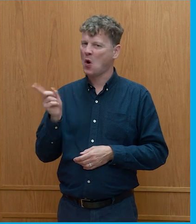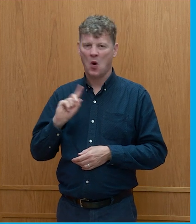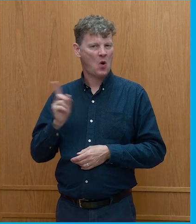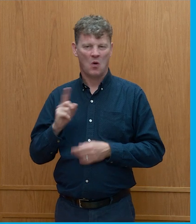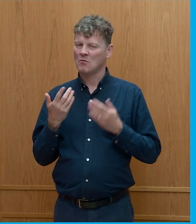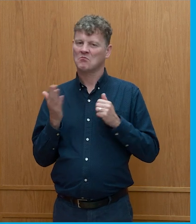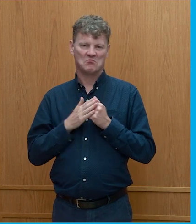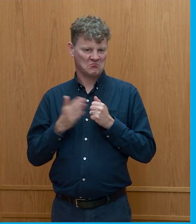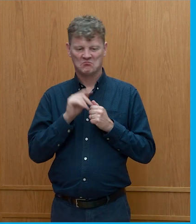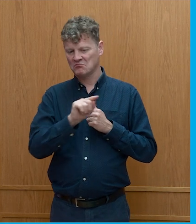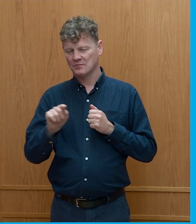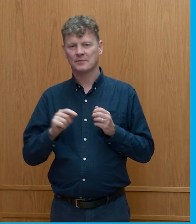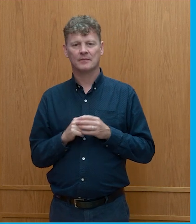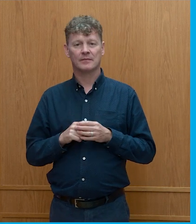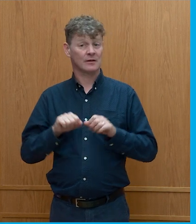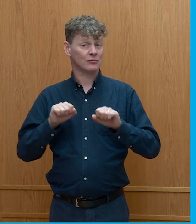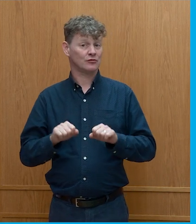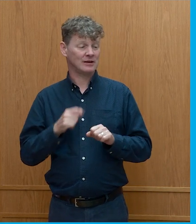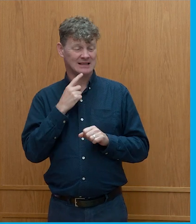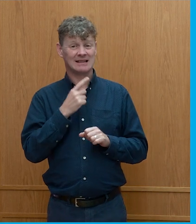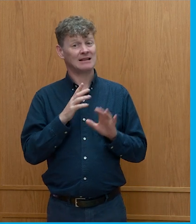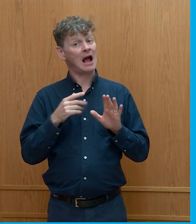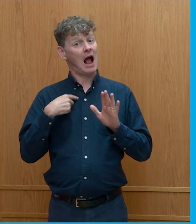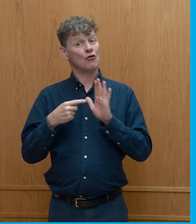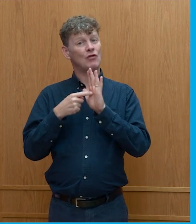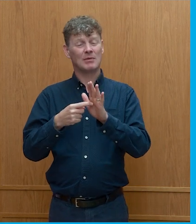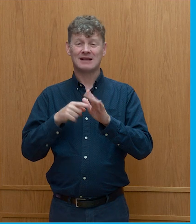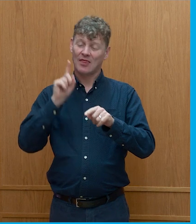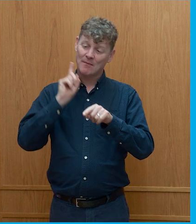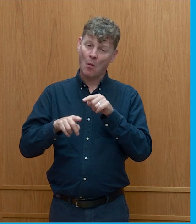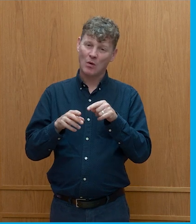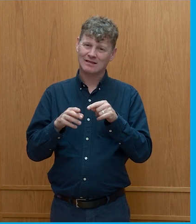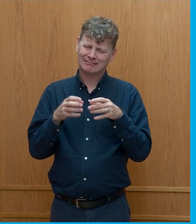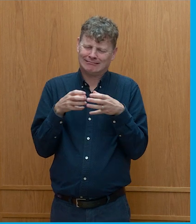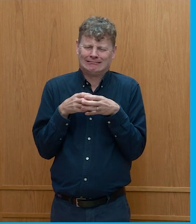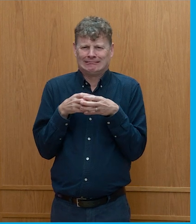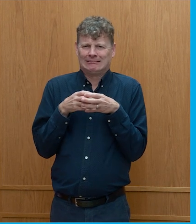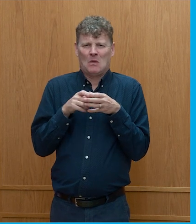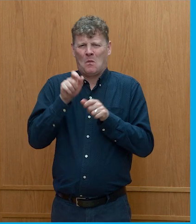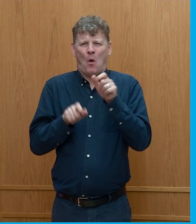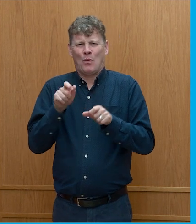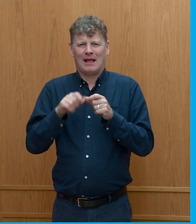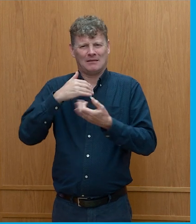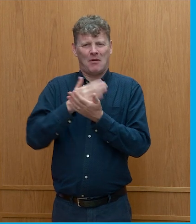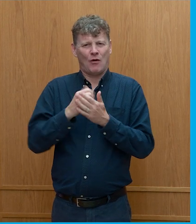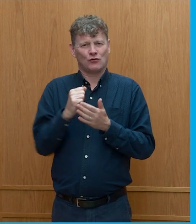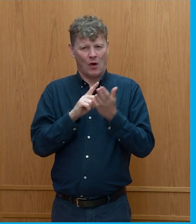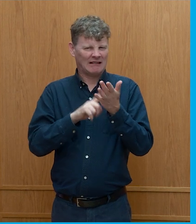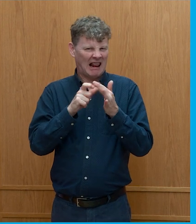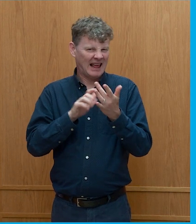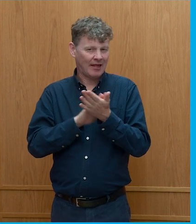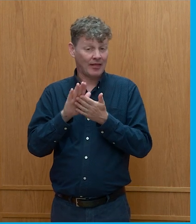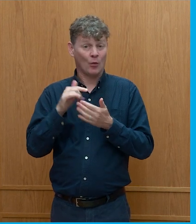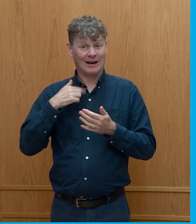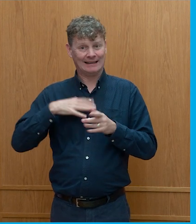Well, as somebody who represents the most urban, densely populated part of Scotland, improving our housing stock is absolutely,